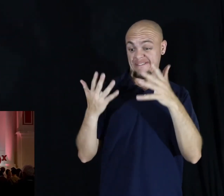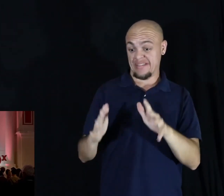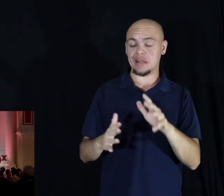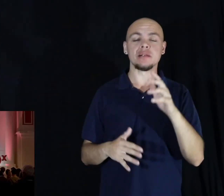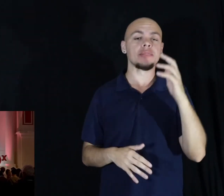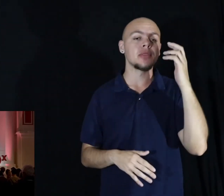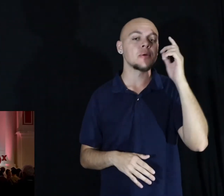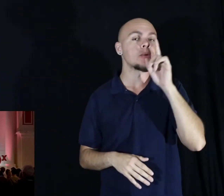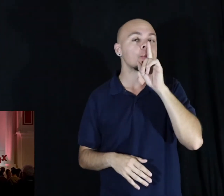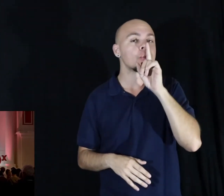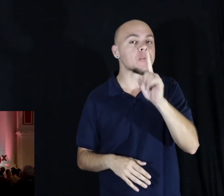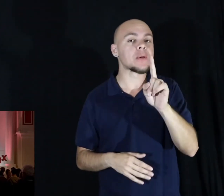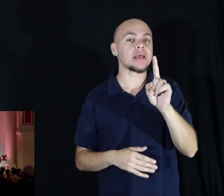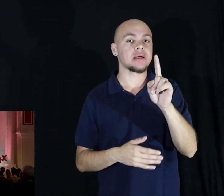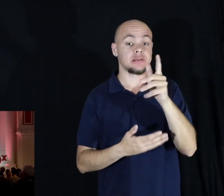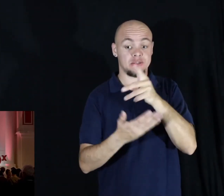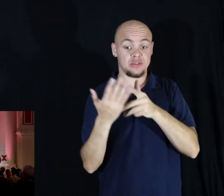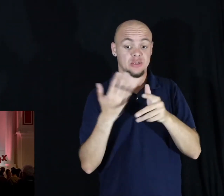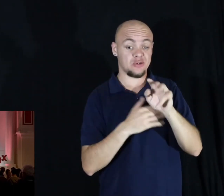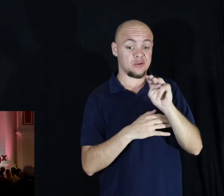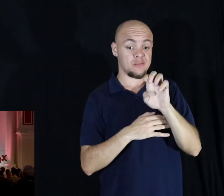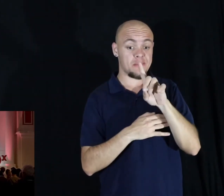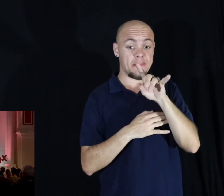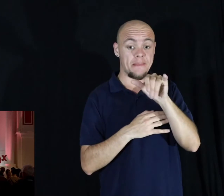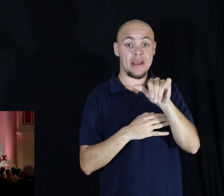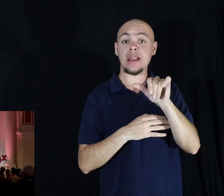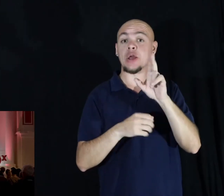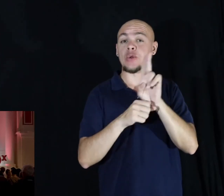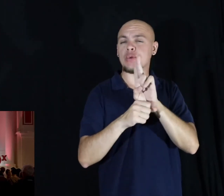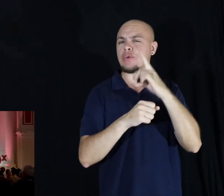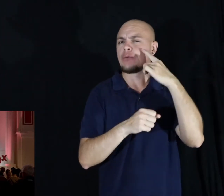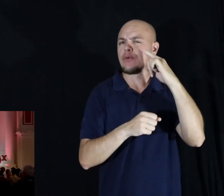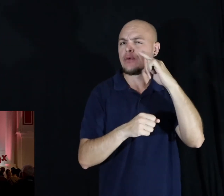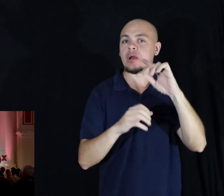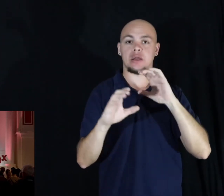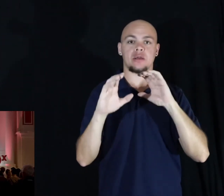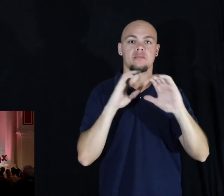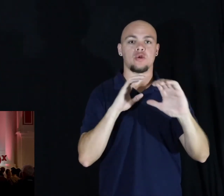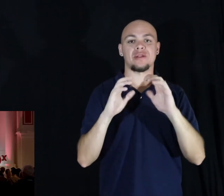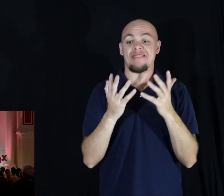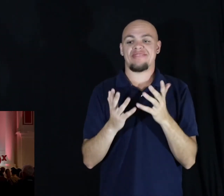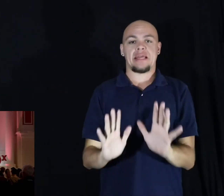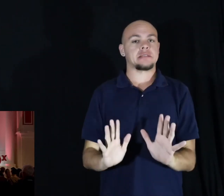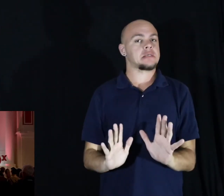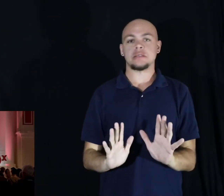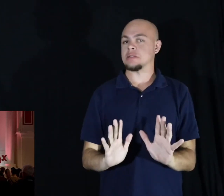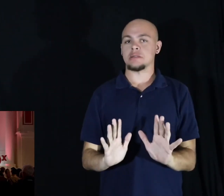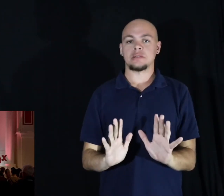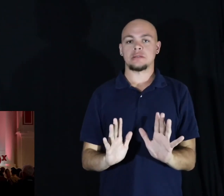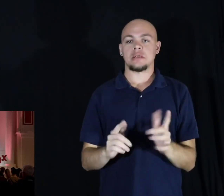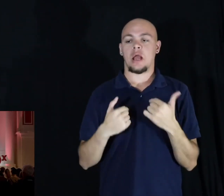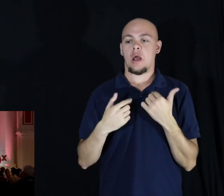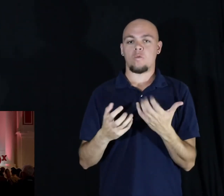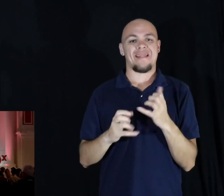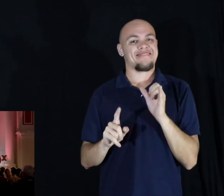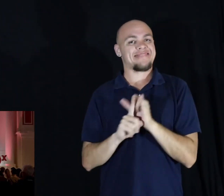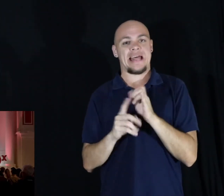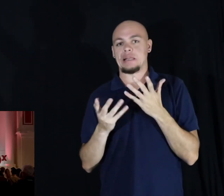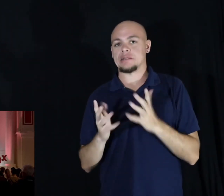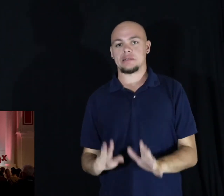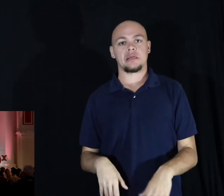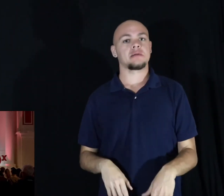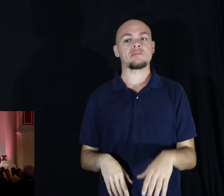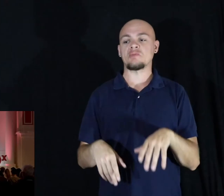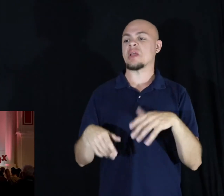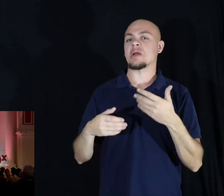and principal use of social media is communication. And that's all I wanted back from it. I wanted a vessel